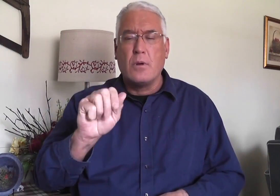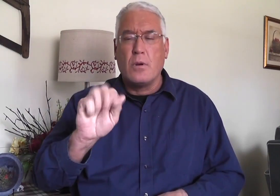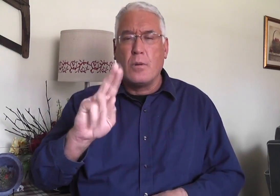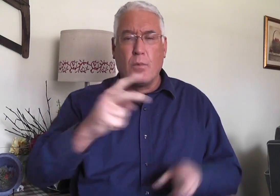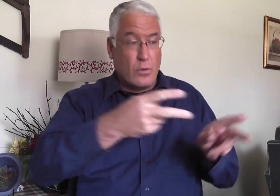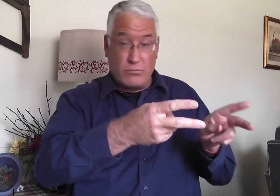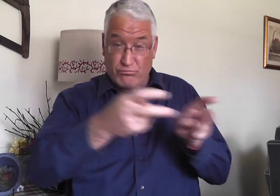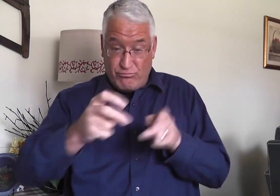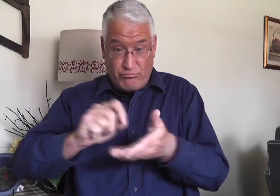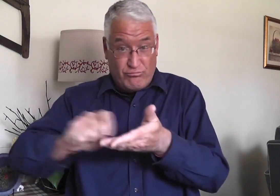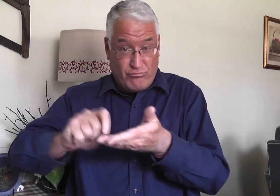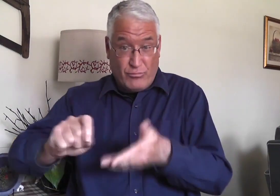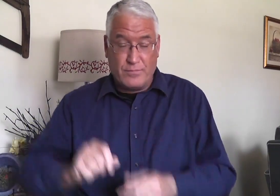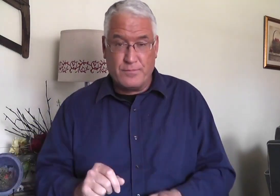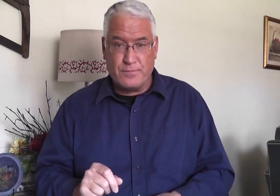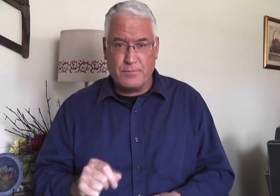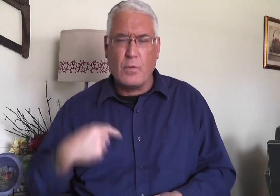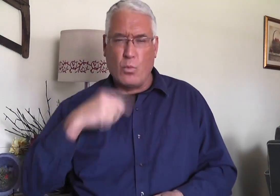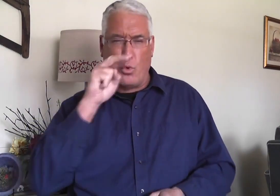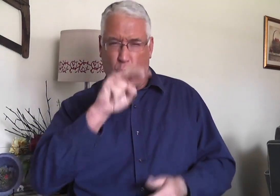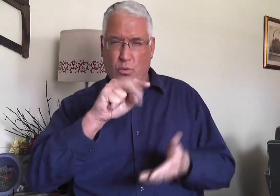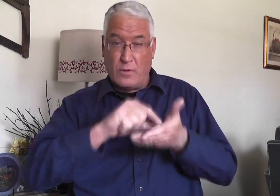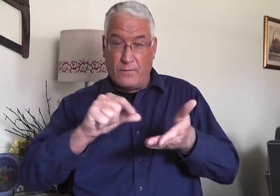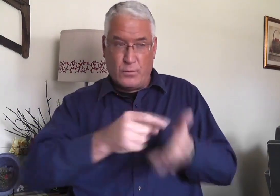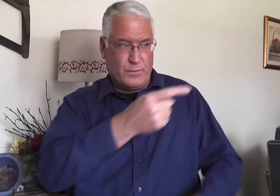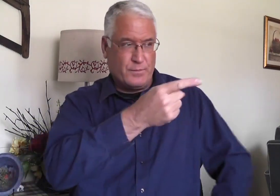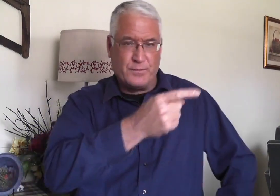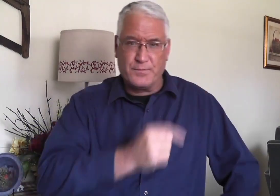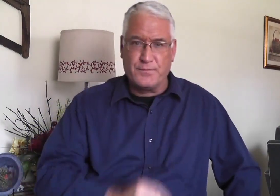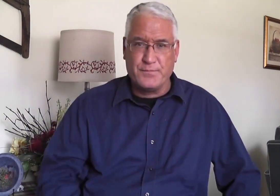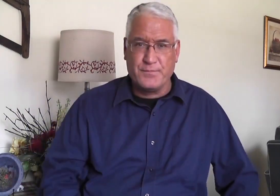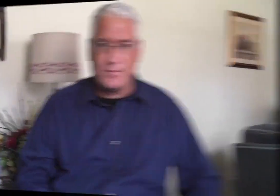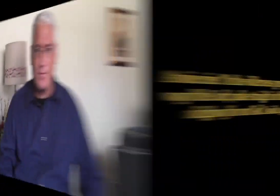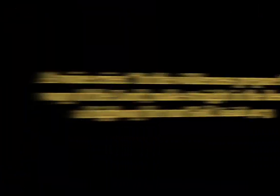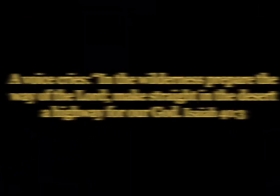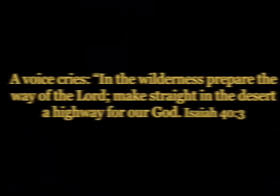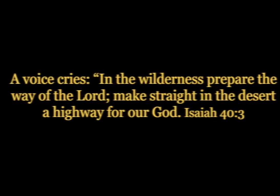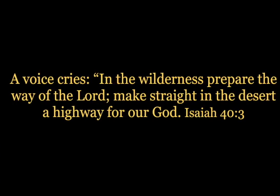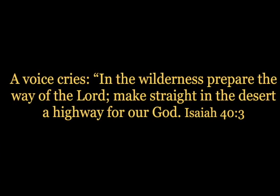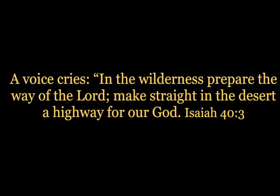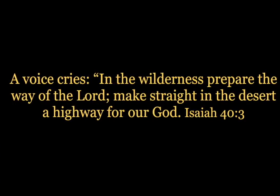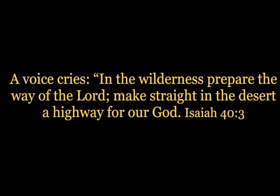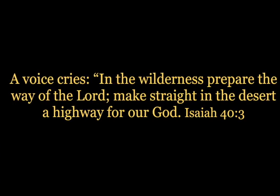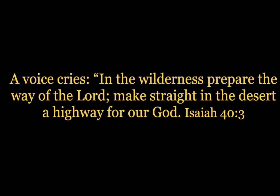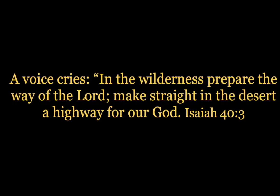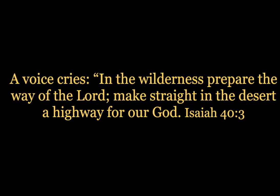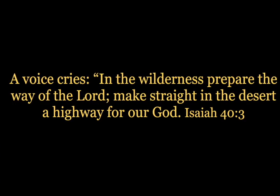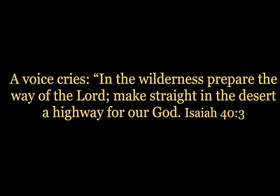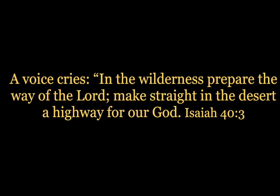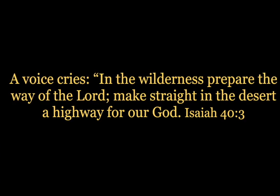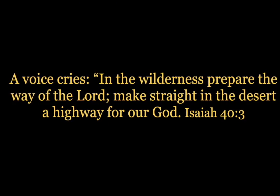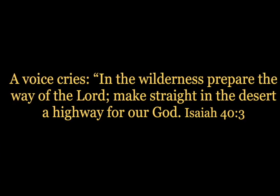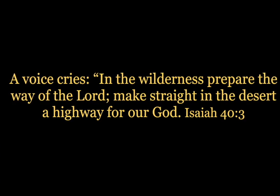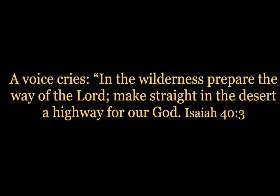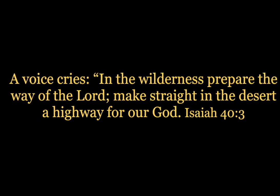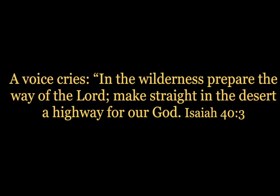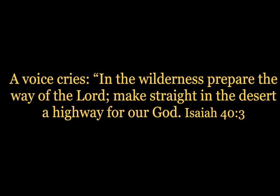from Isaiah that Mark pulled out. Let's read it next. A voice cries, the wilderness,